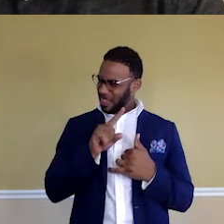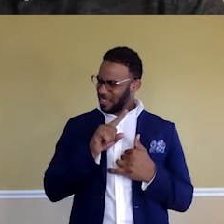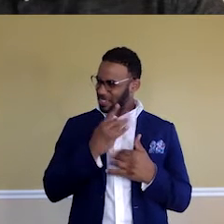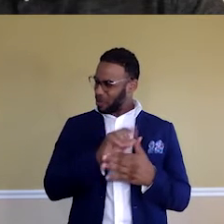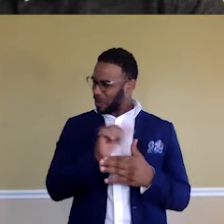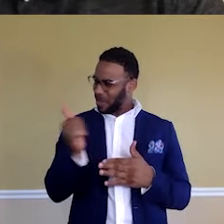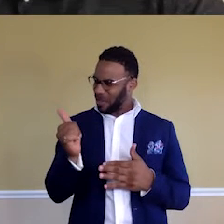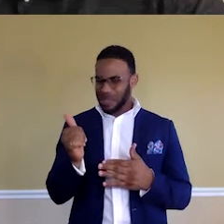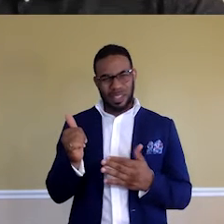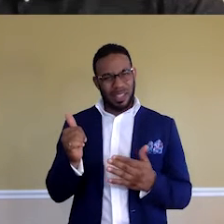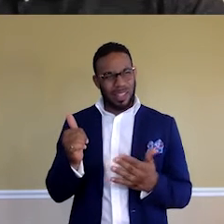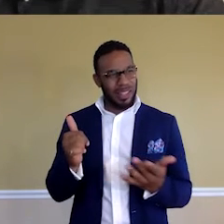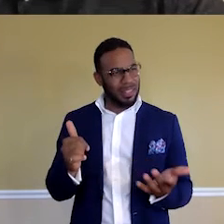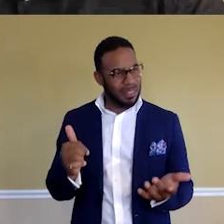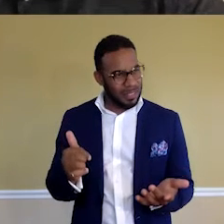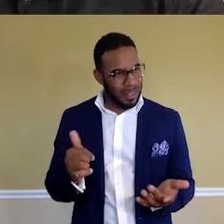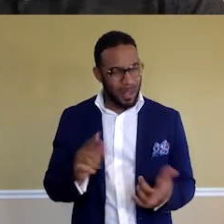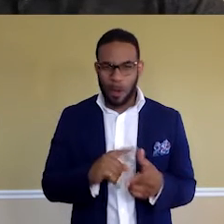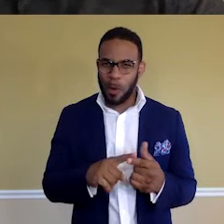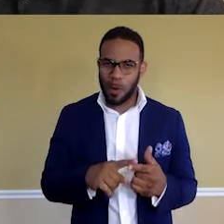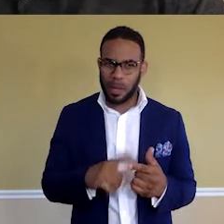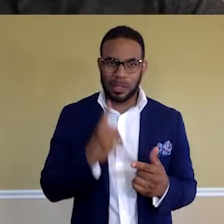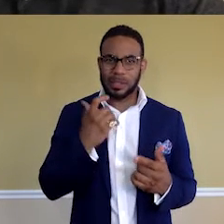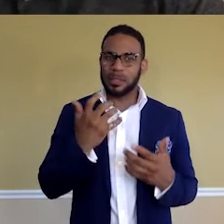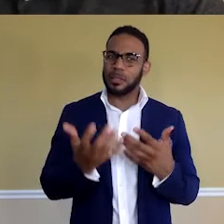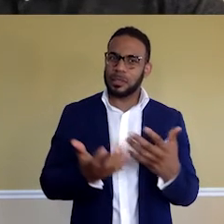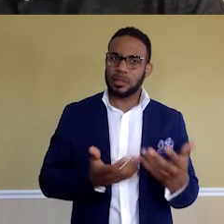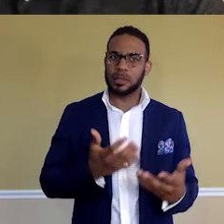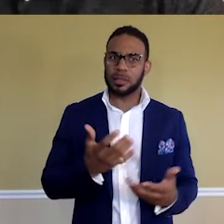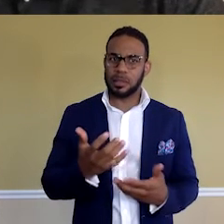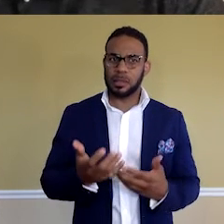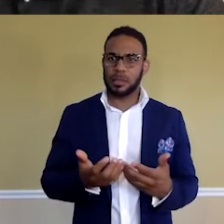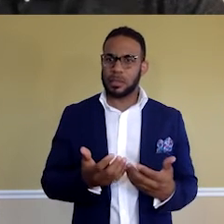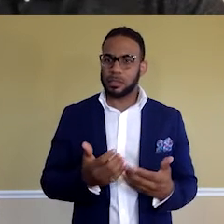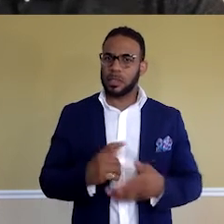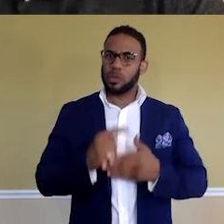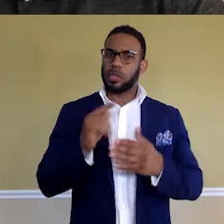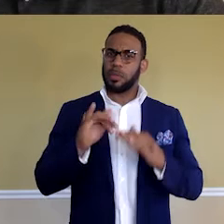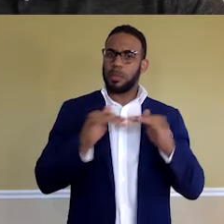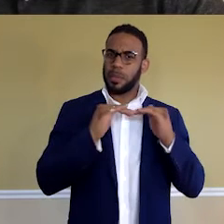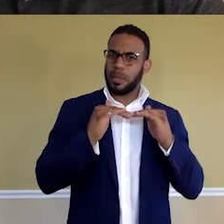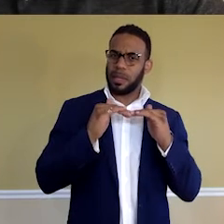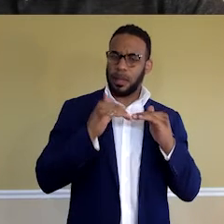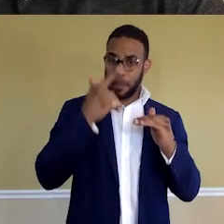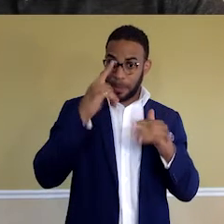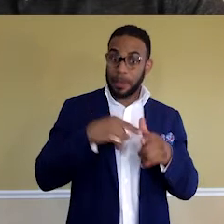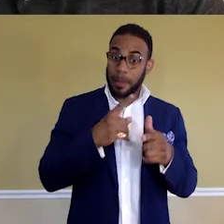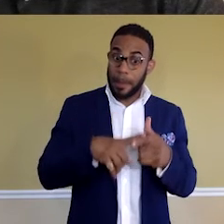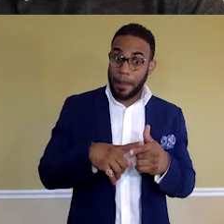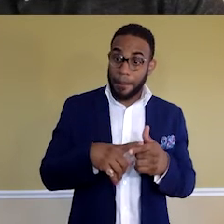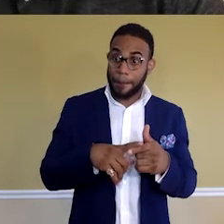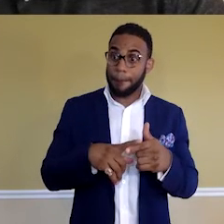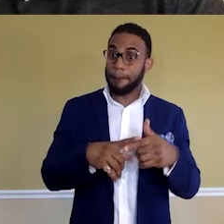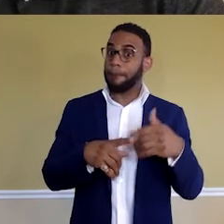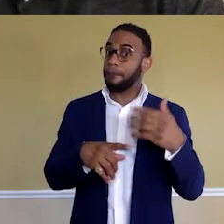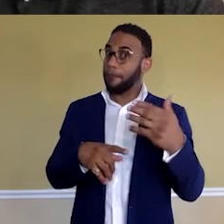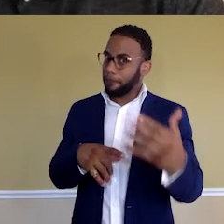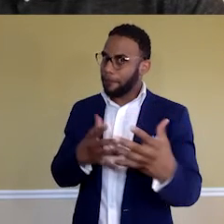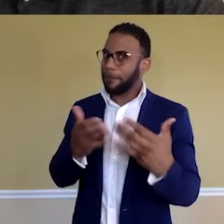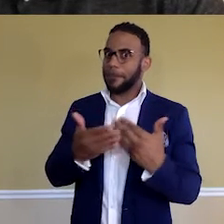else or just kind of like treat people like you're equal because then it's a lot easier for like